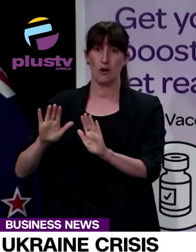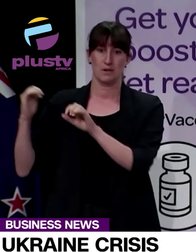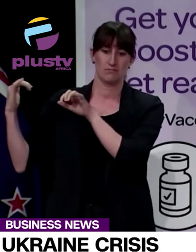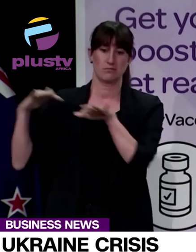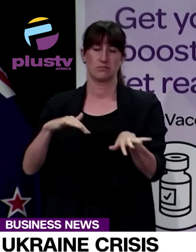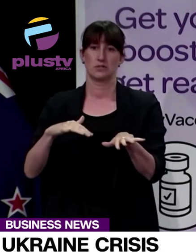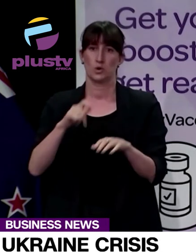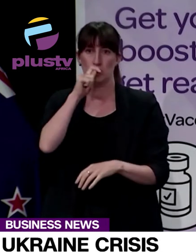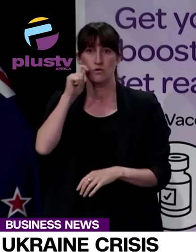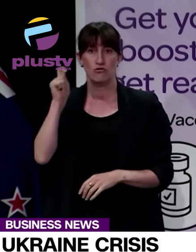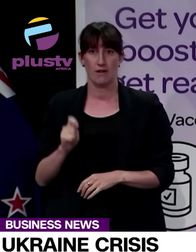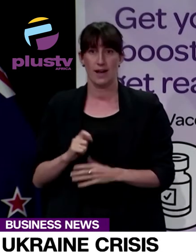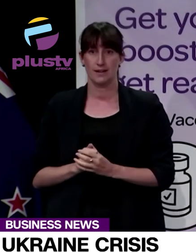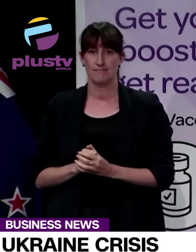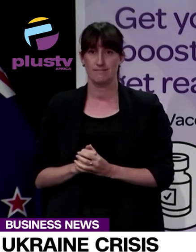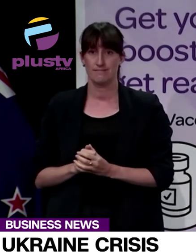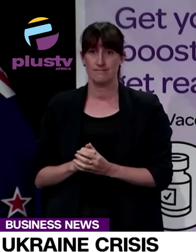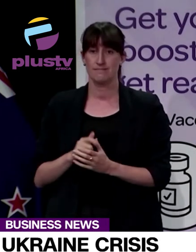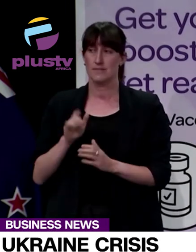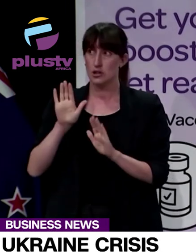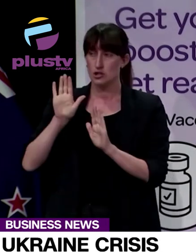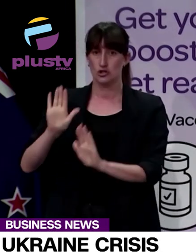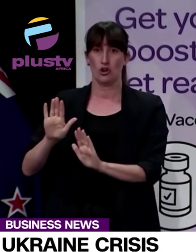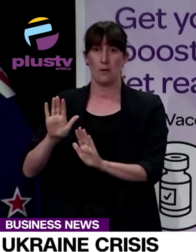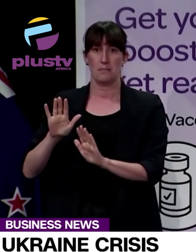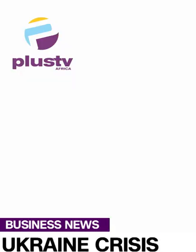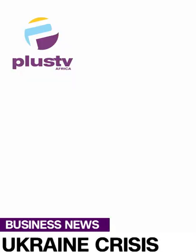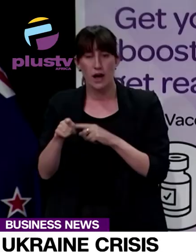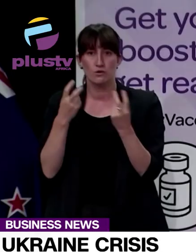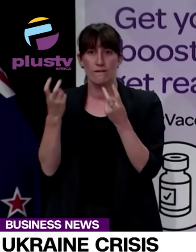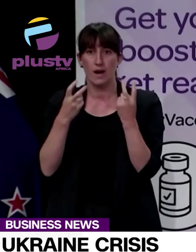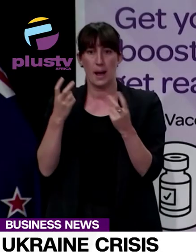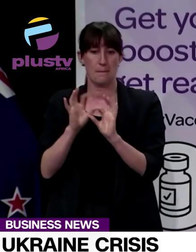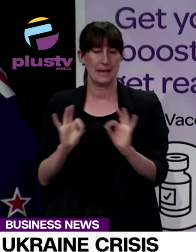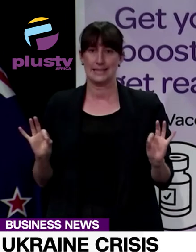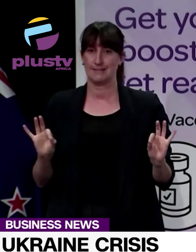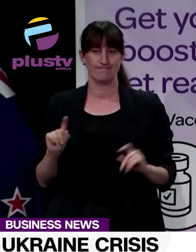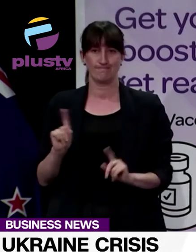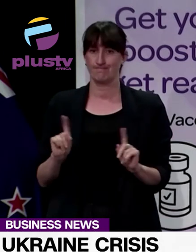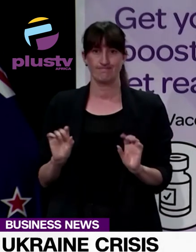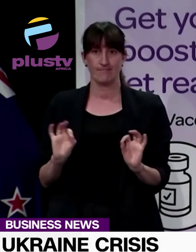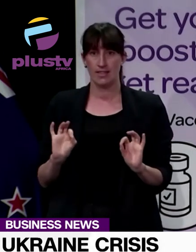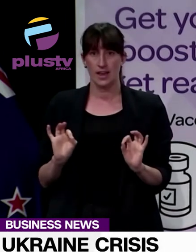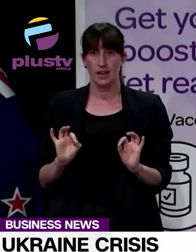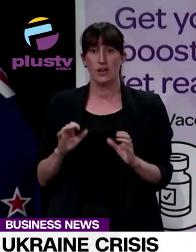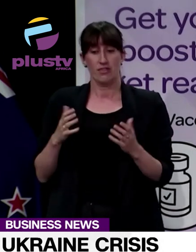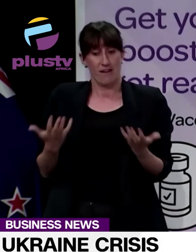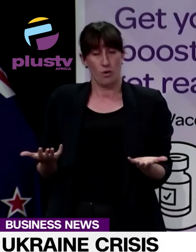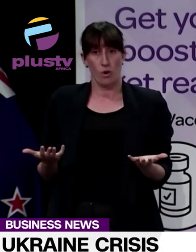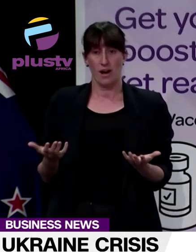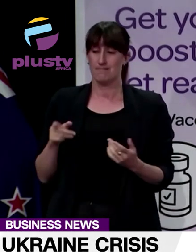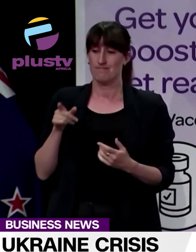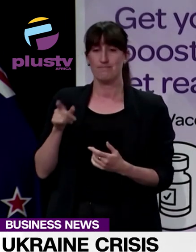avoid a catastrophic and pointless loss of innocent life. As a permanent member of the United Nations Security